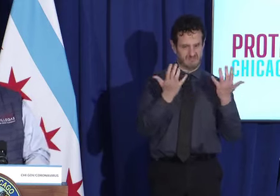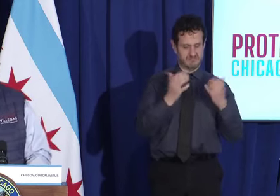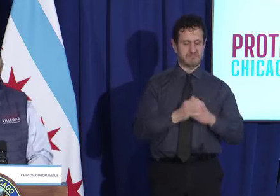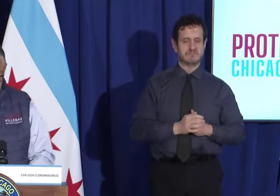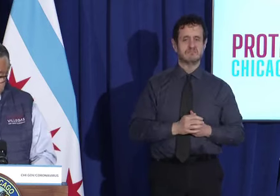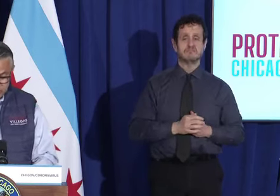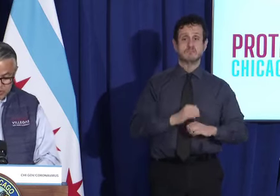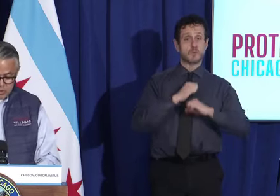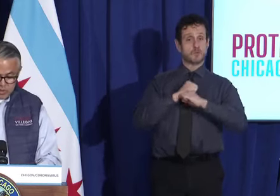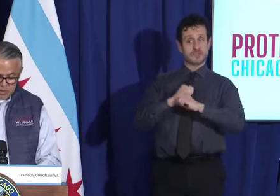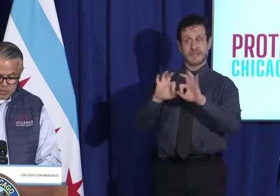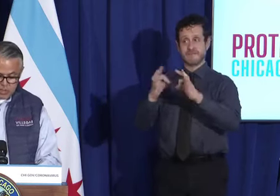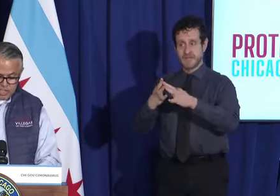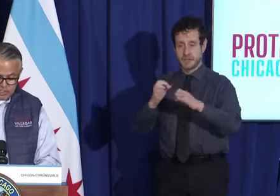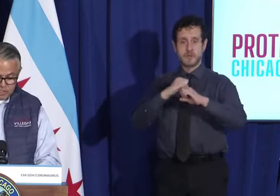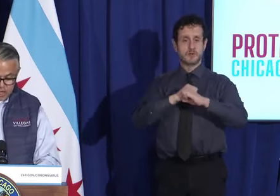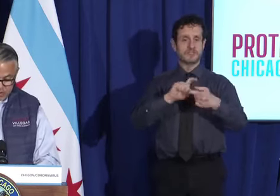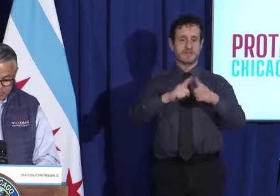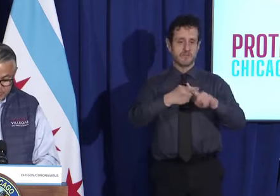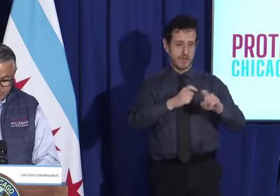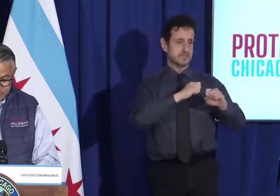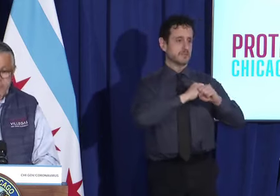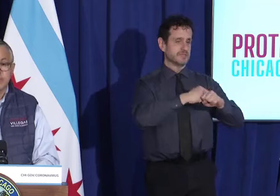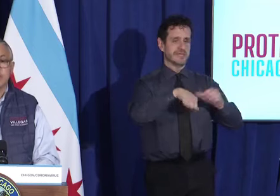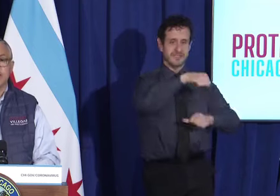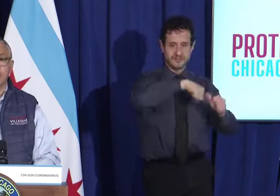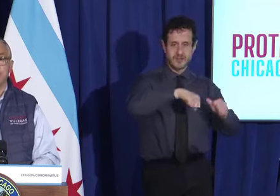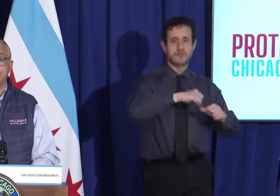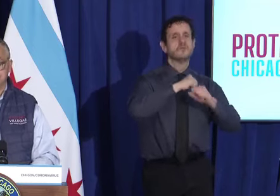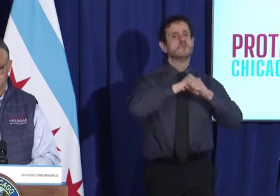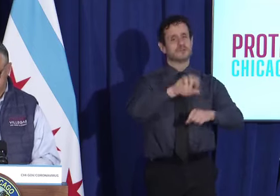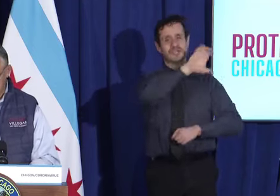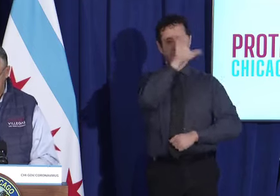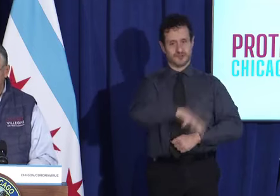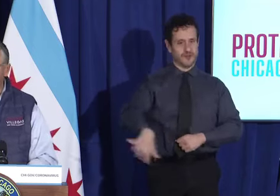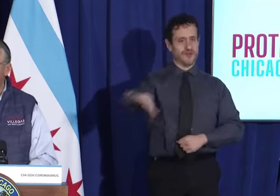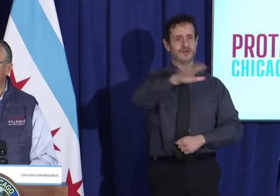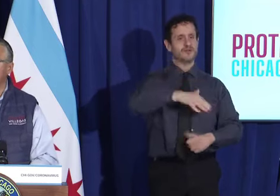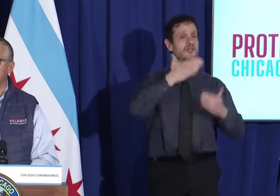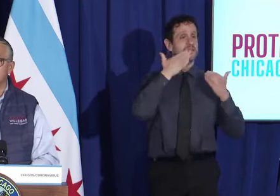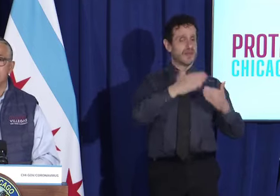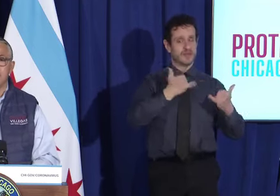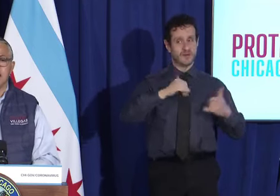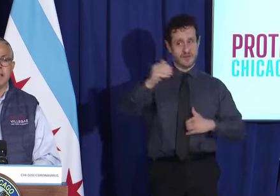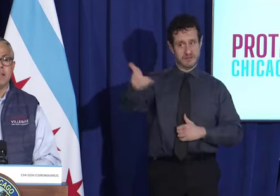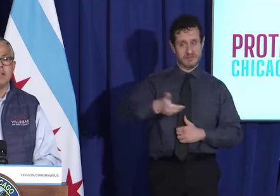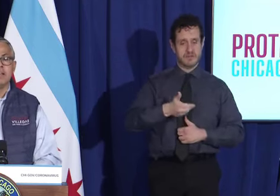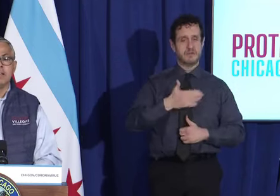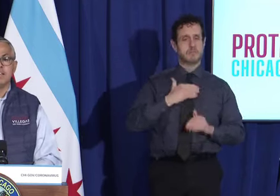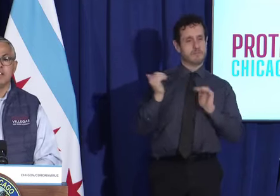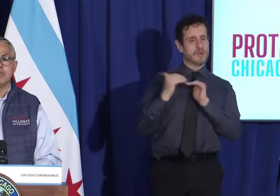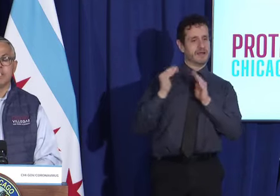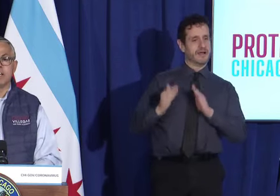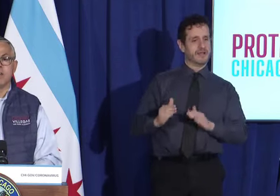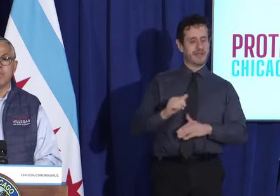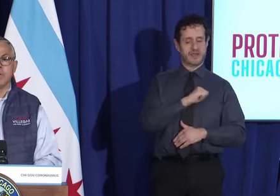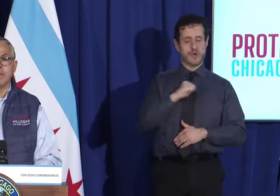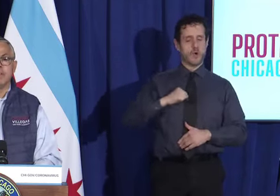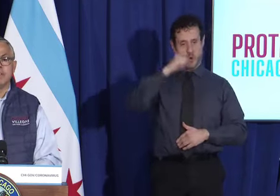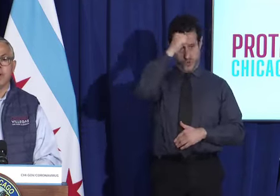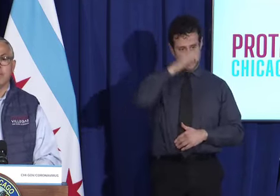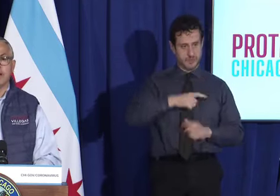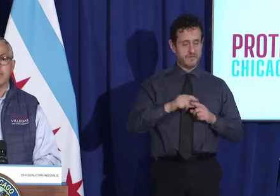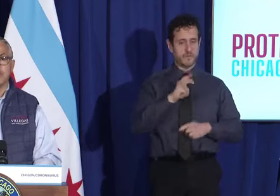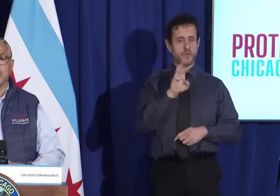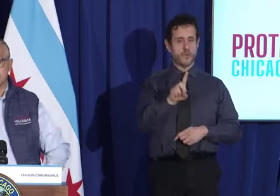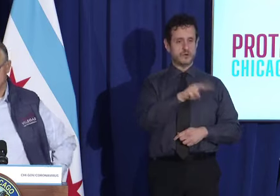friends and neighbors. Protect Chicago. Thank you. And with that, I'll bring up my colleague from the 22nd Ward,